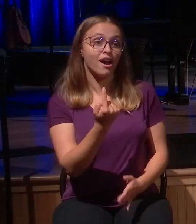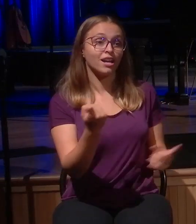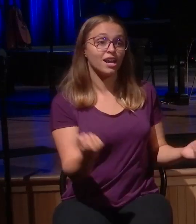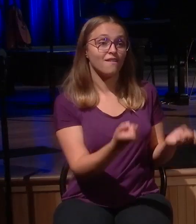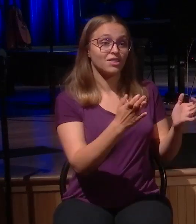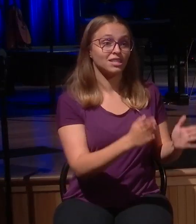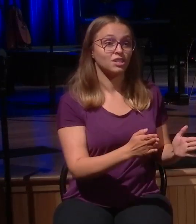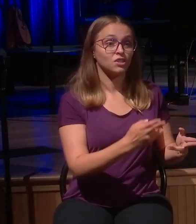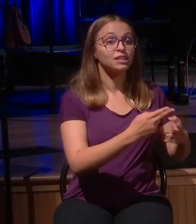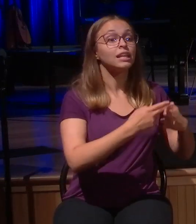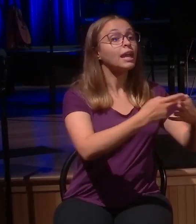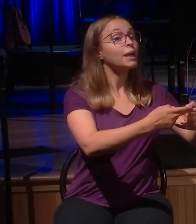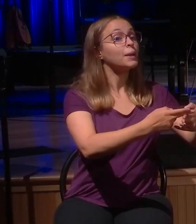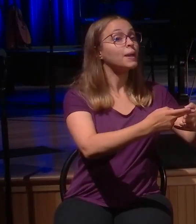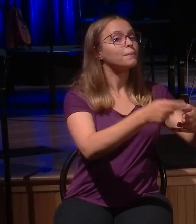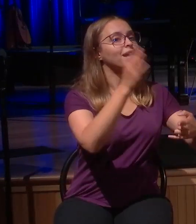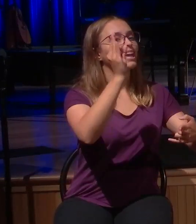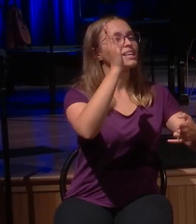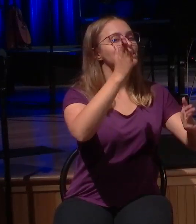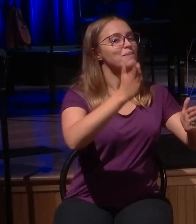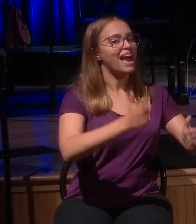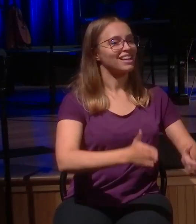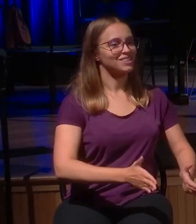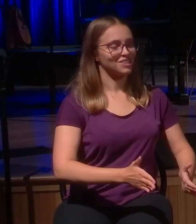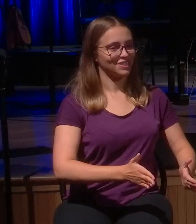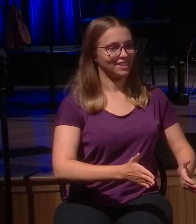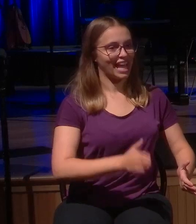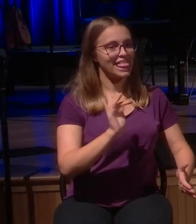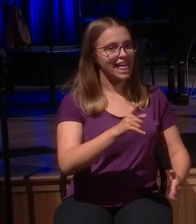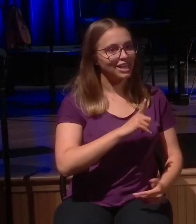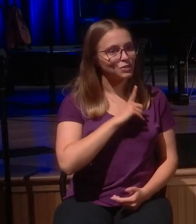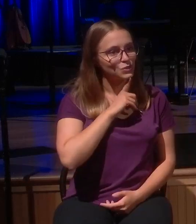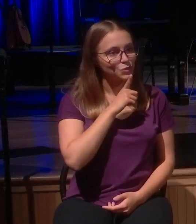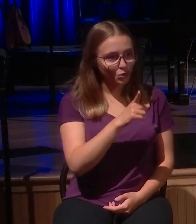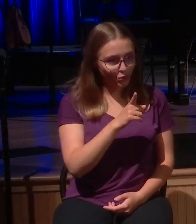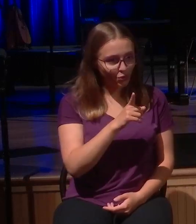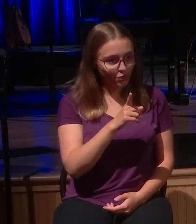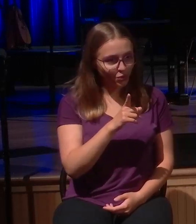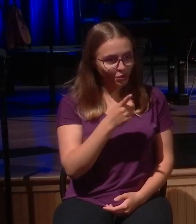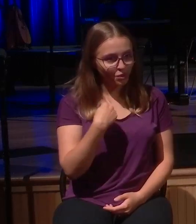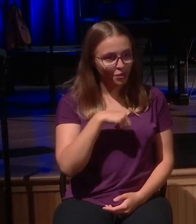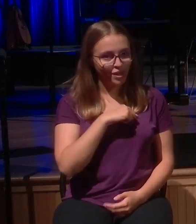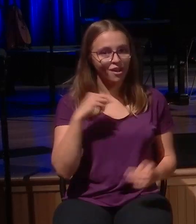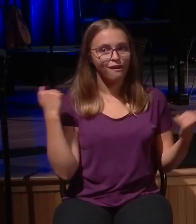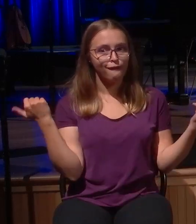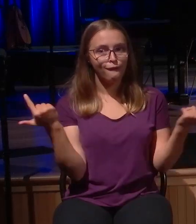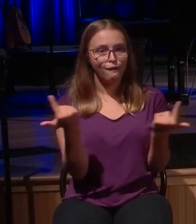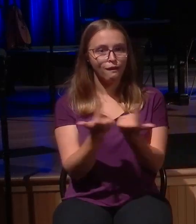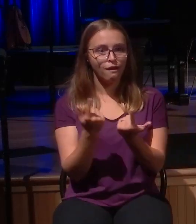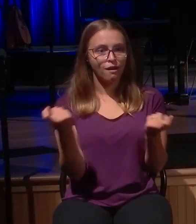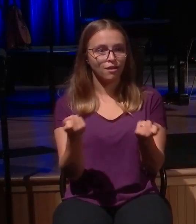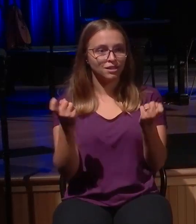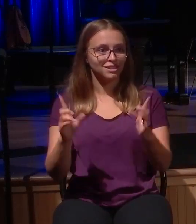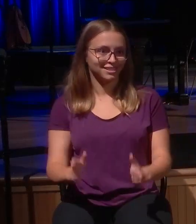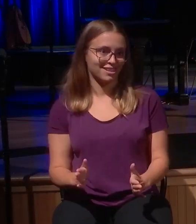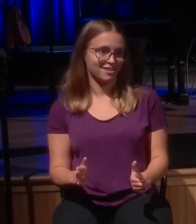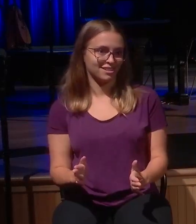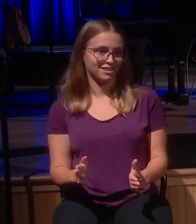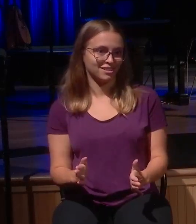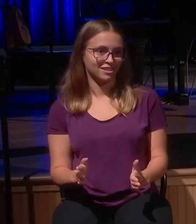And that is so true. So, New Hope, welcome to this community that you're in. You are gathering together in a